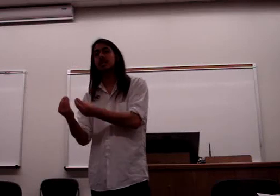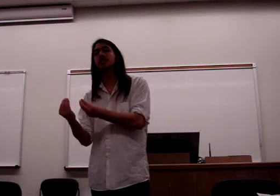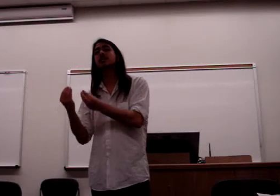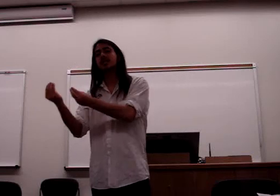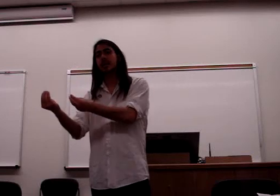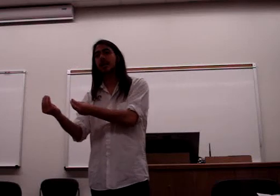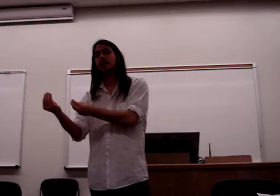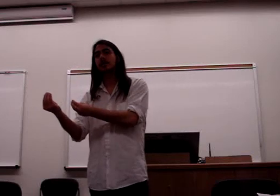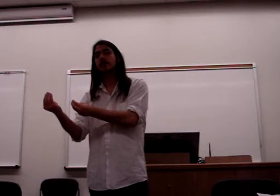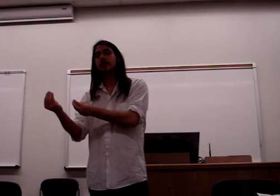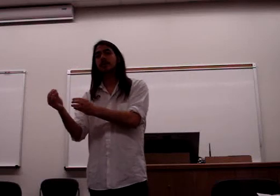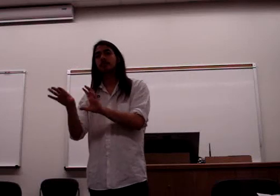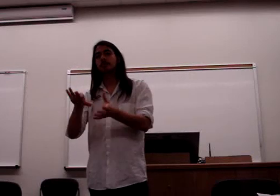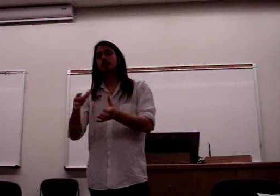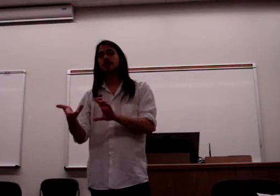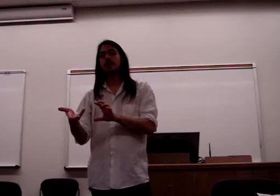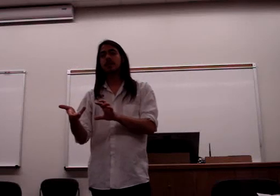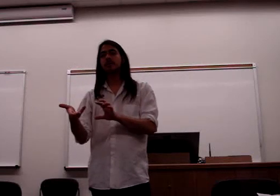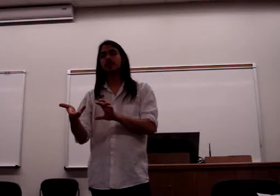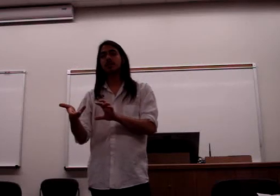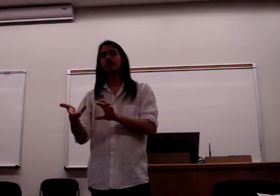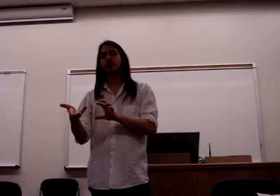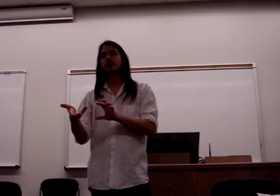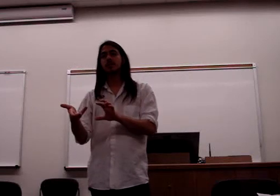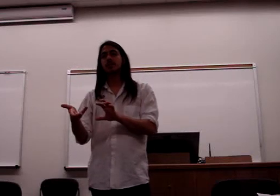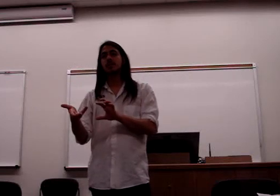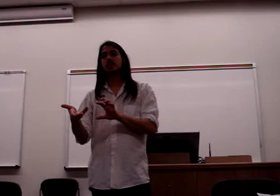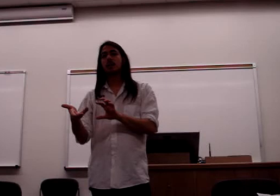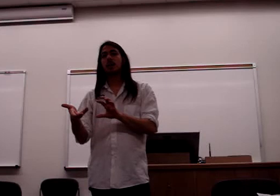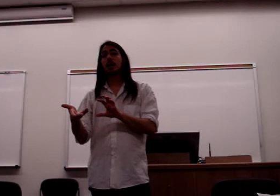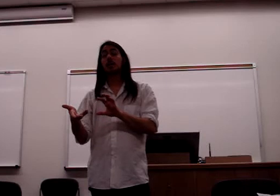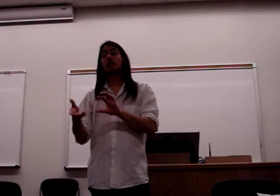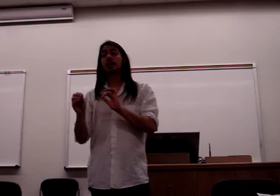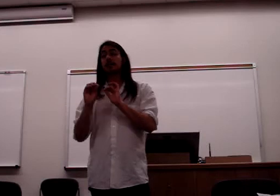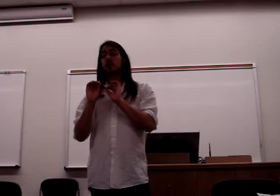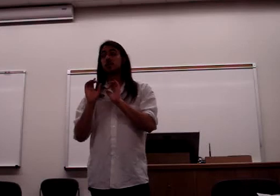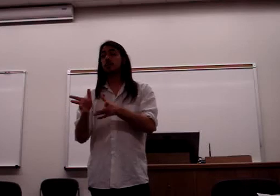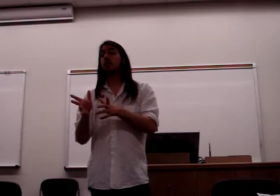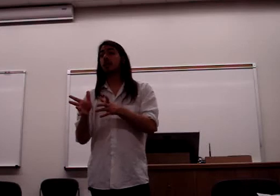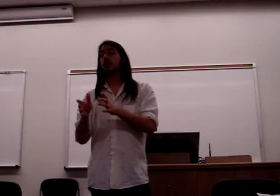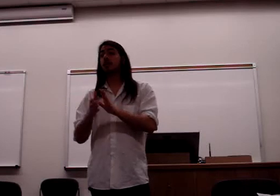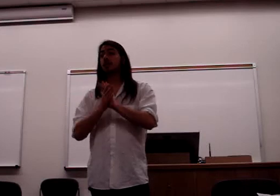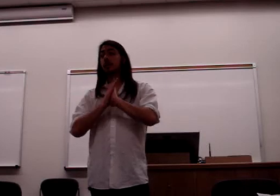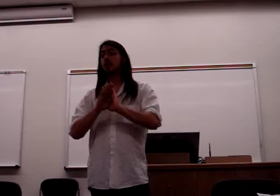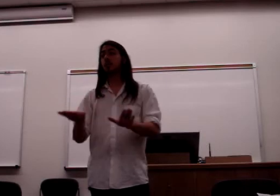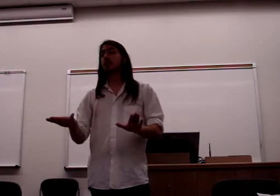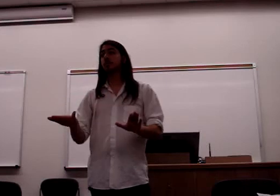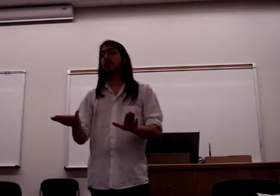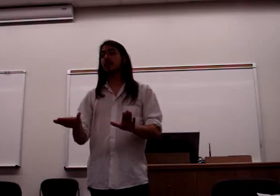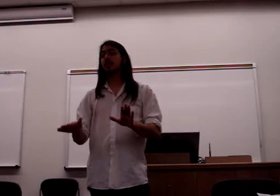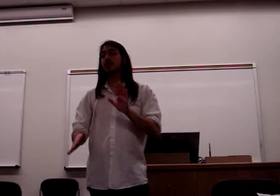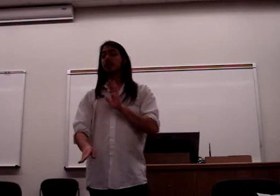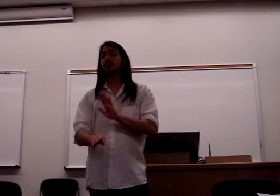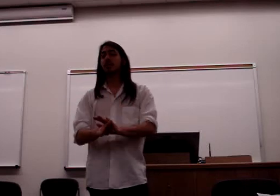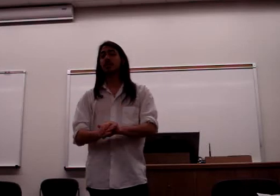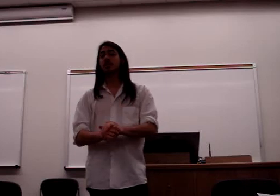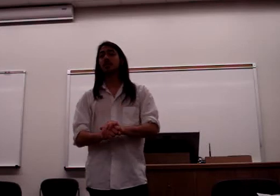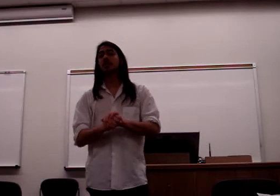seize the state. Does that difference make sense? If there's one more, I'll take one more, but then I'm going to turn it over